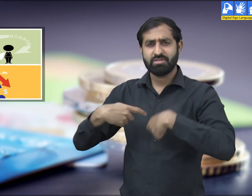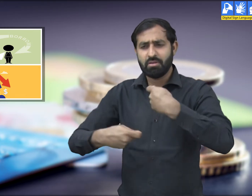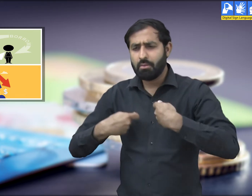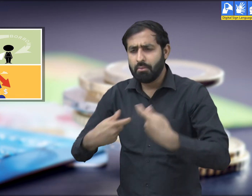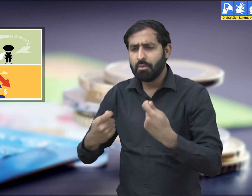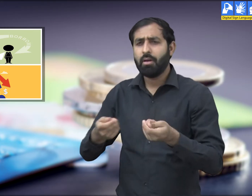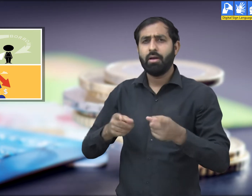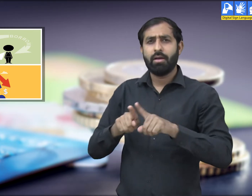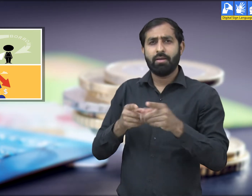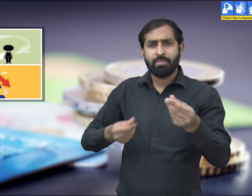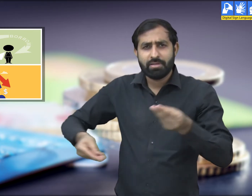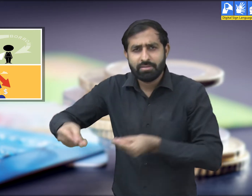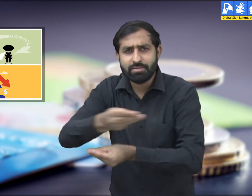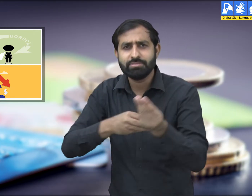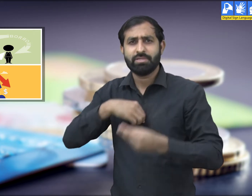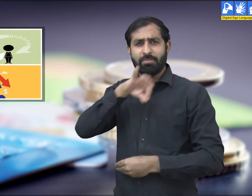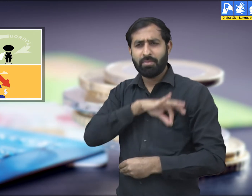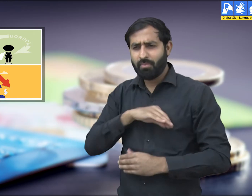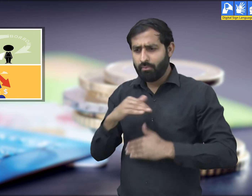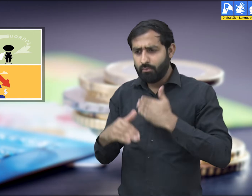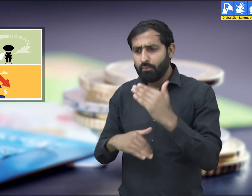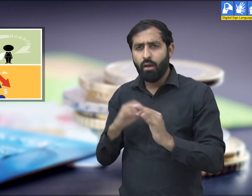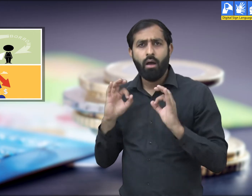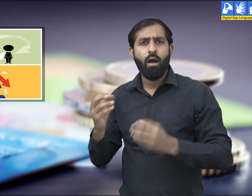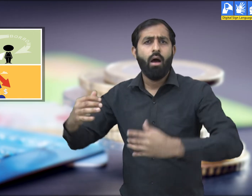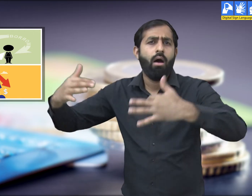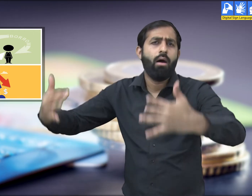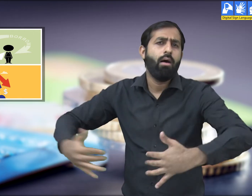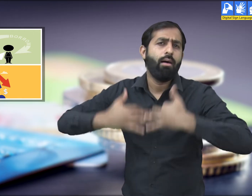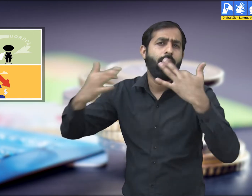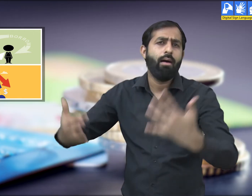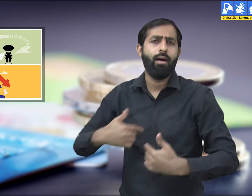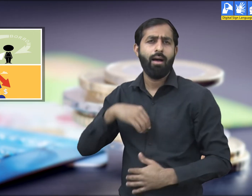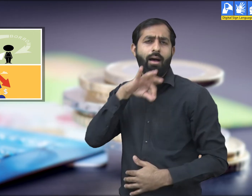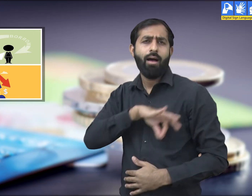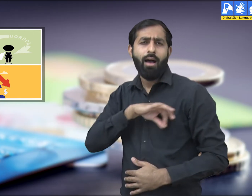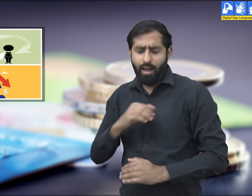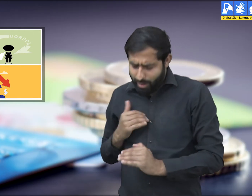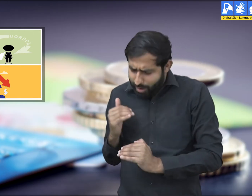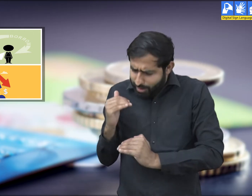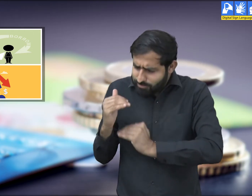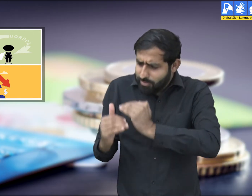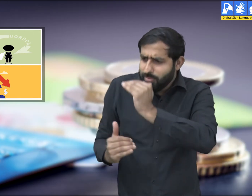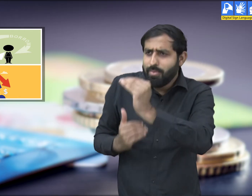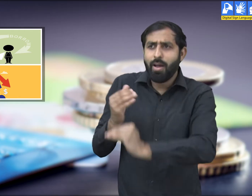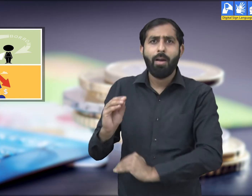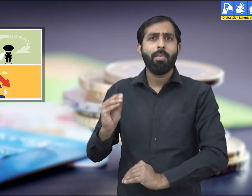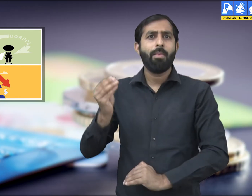production with the promise To repay the loan at the end of the year when the production work is complete. At